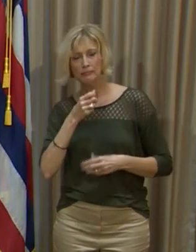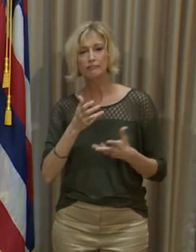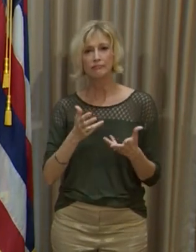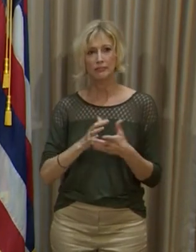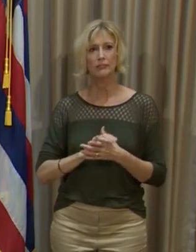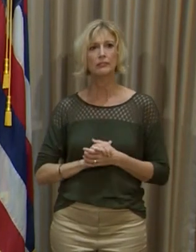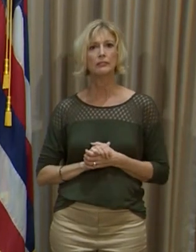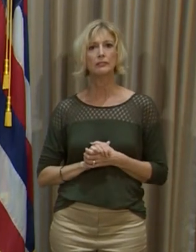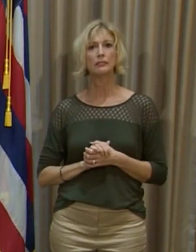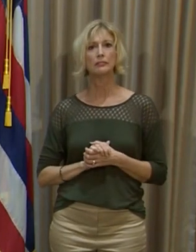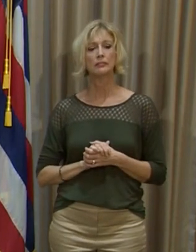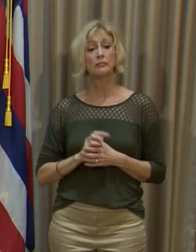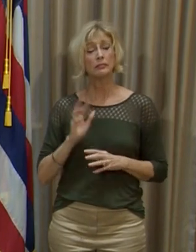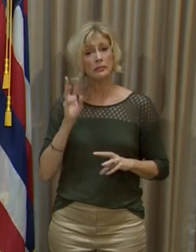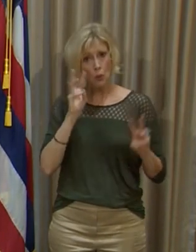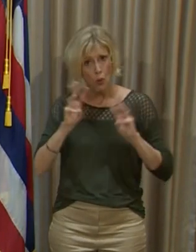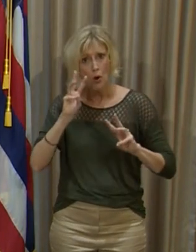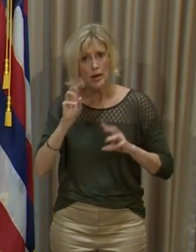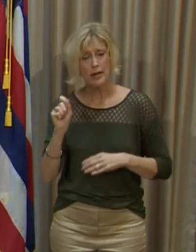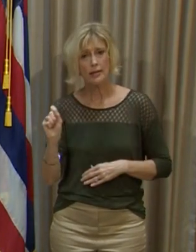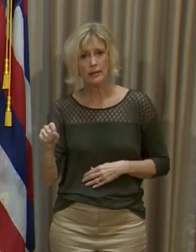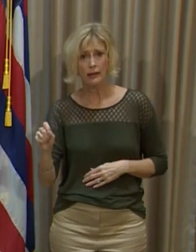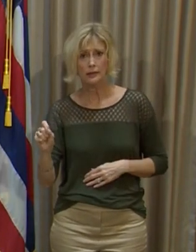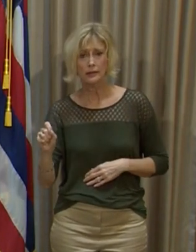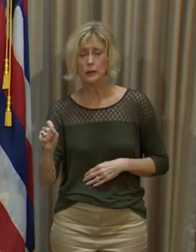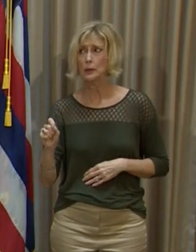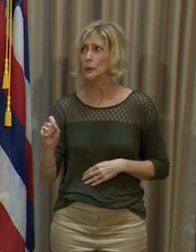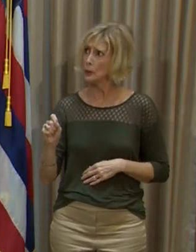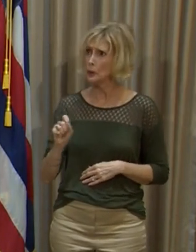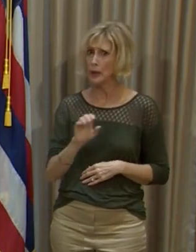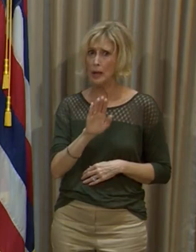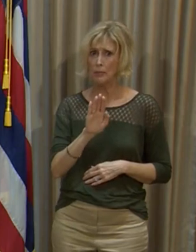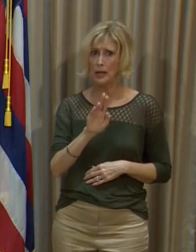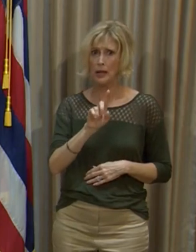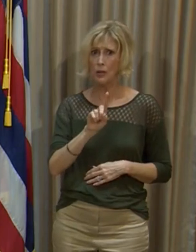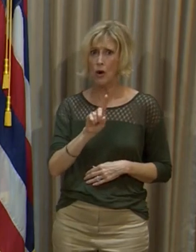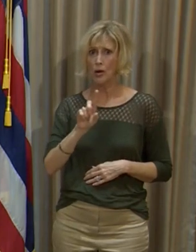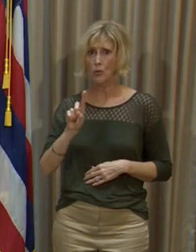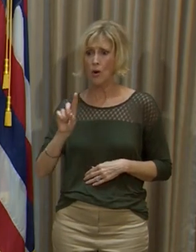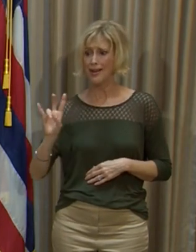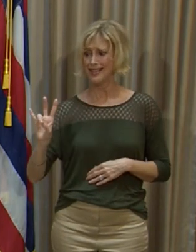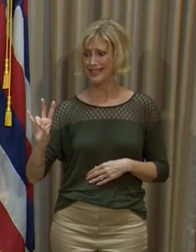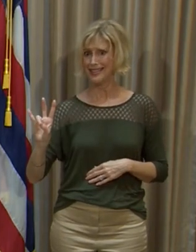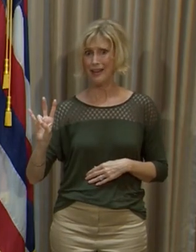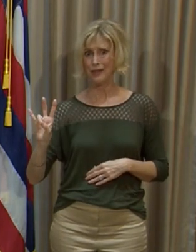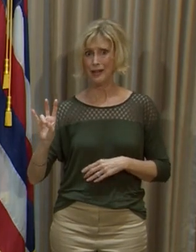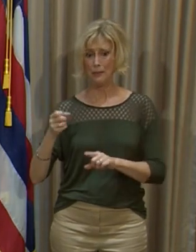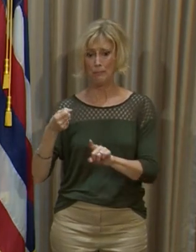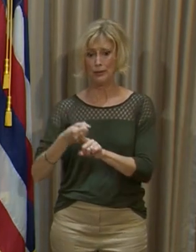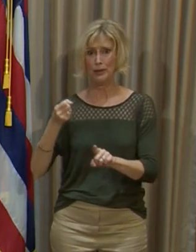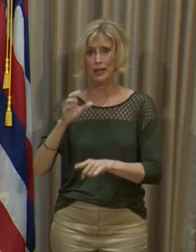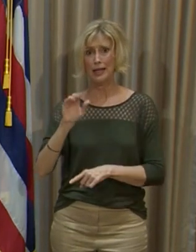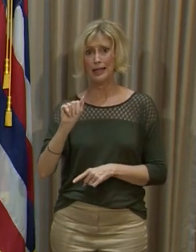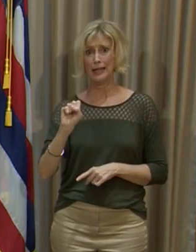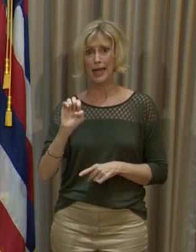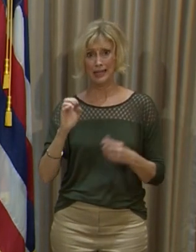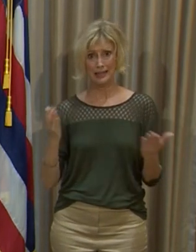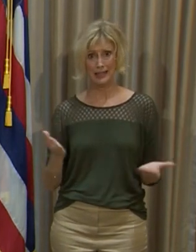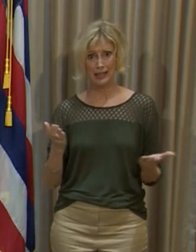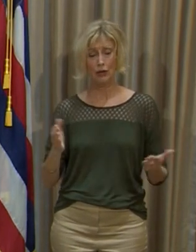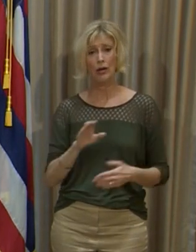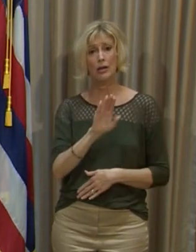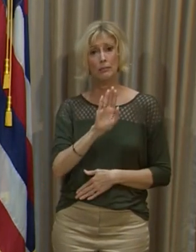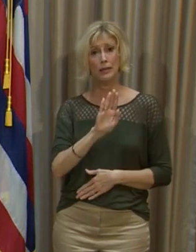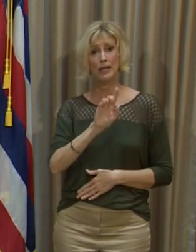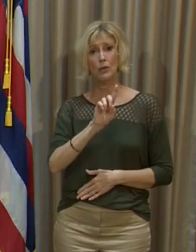we are worried that there is a B-117 case here, and that is what Gov just described, the B